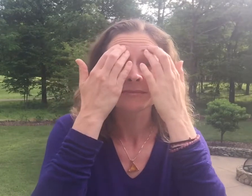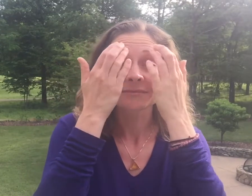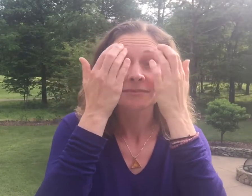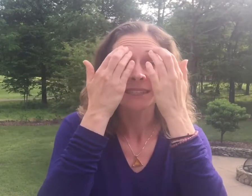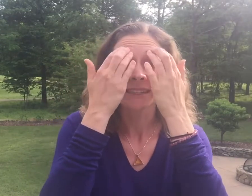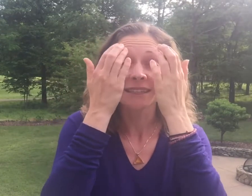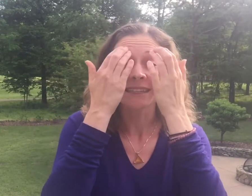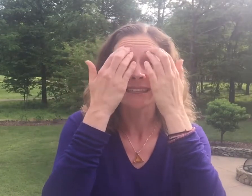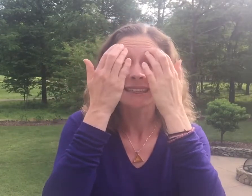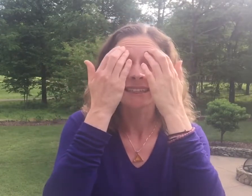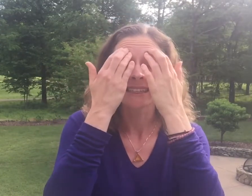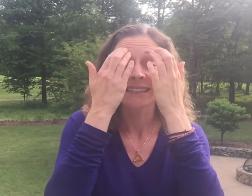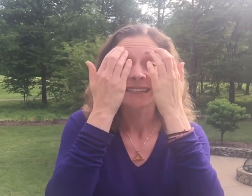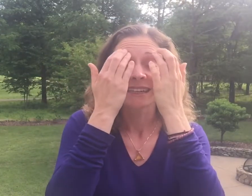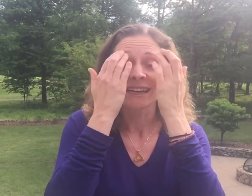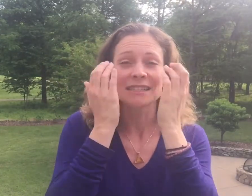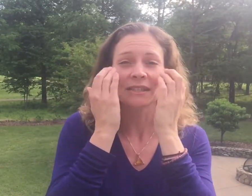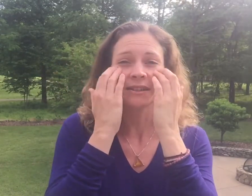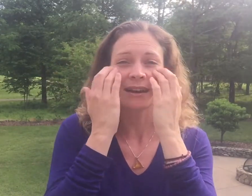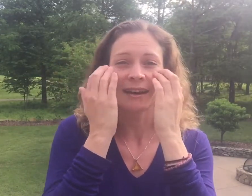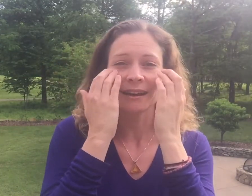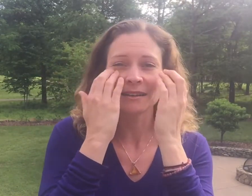Good. Under your eye.